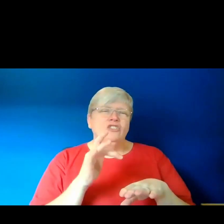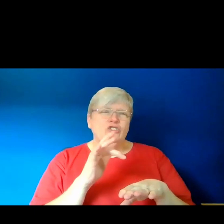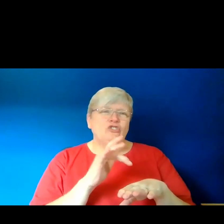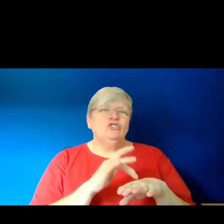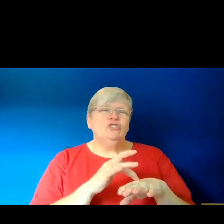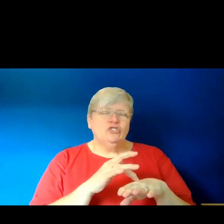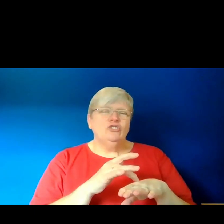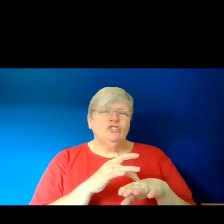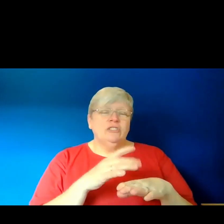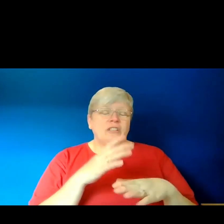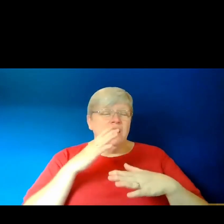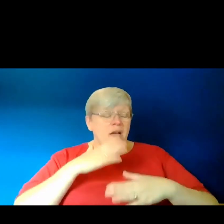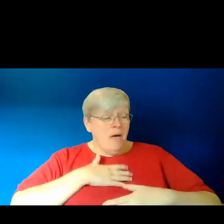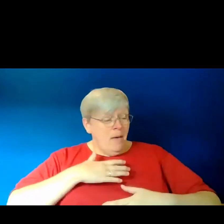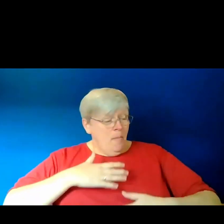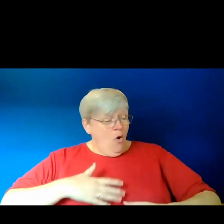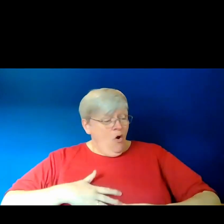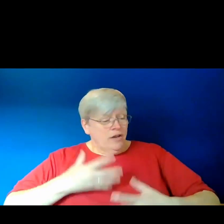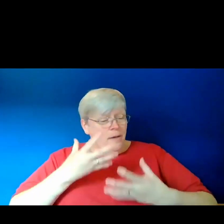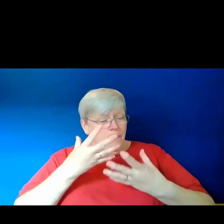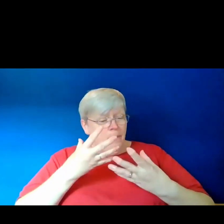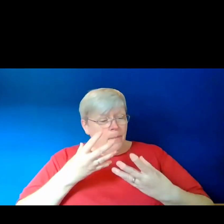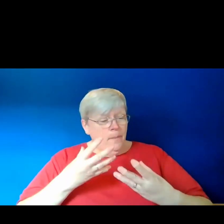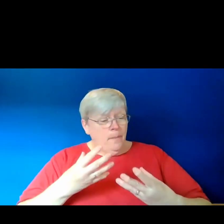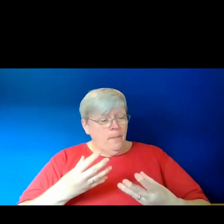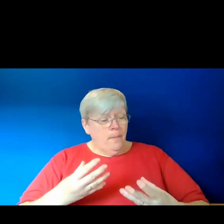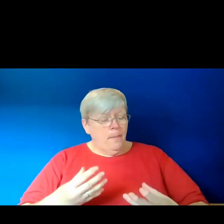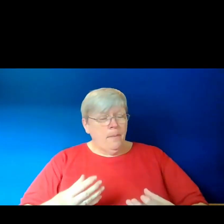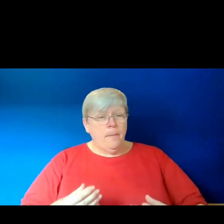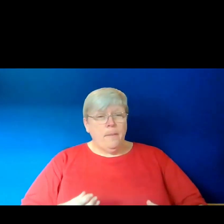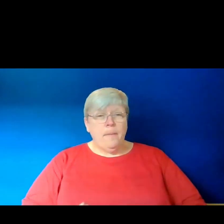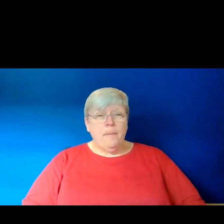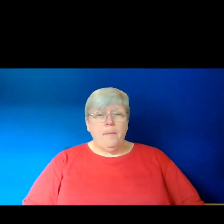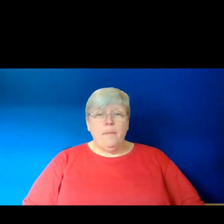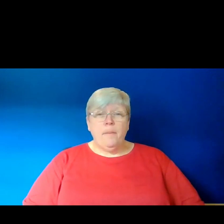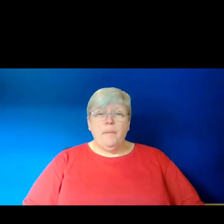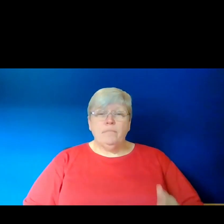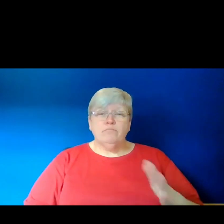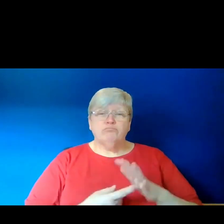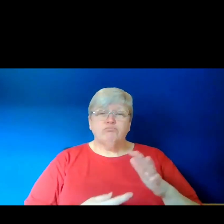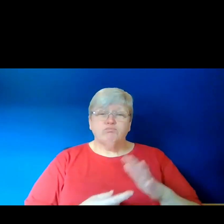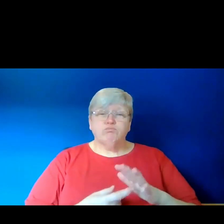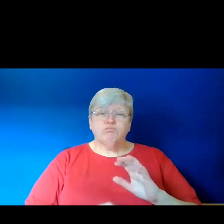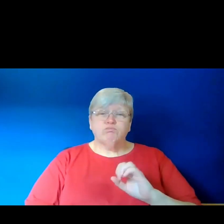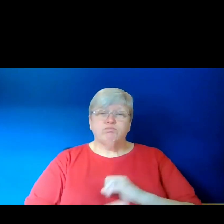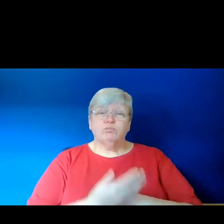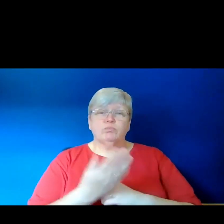As my body sinks, the core of me will surface, studded with salt.